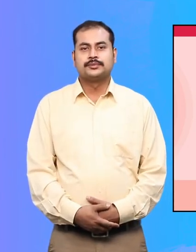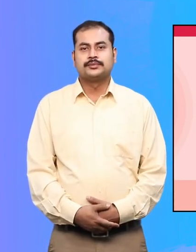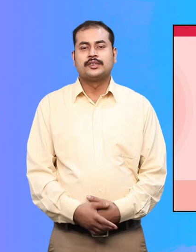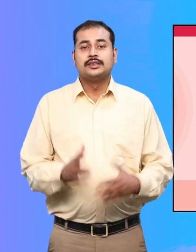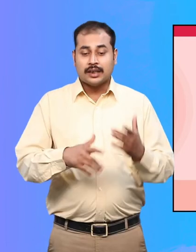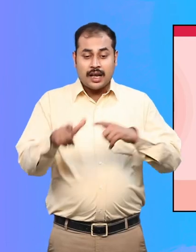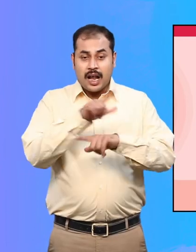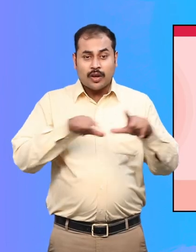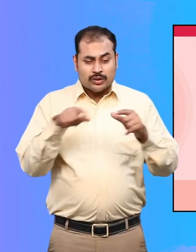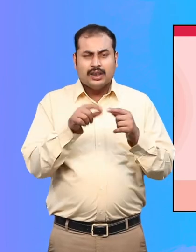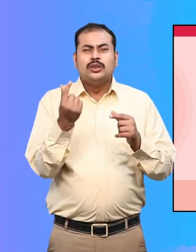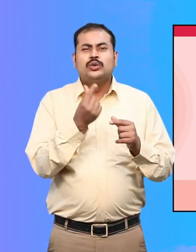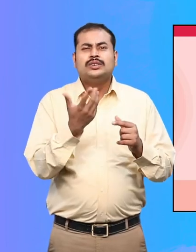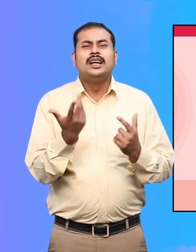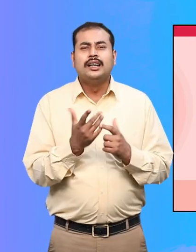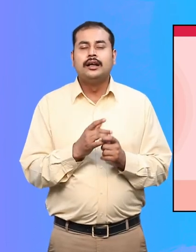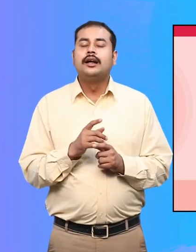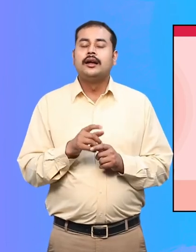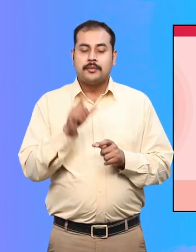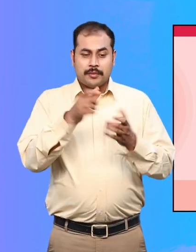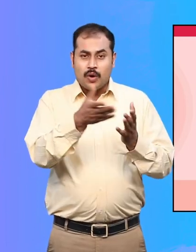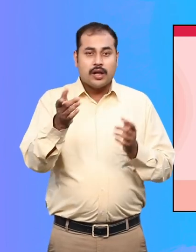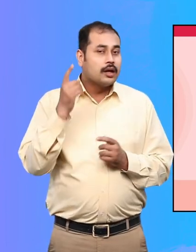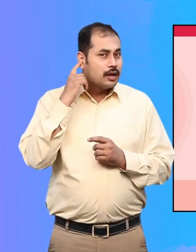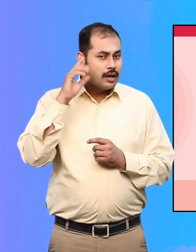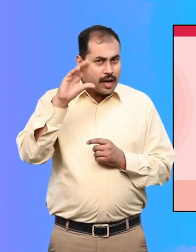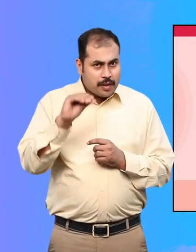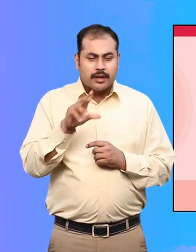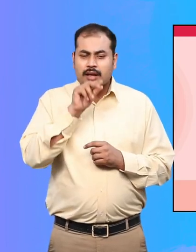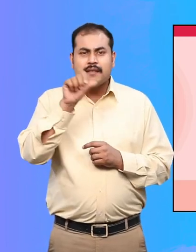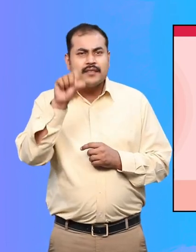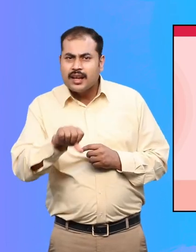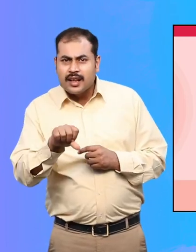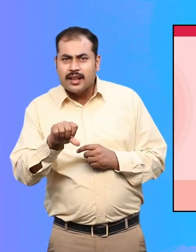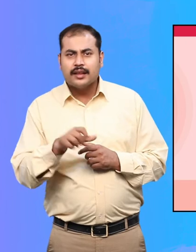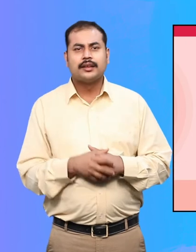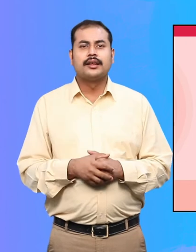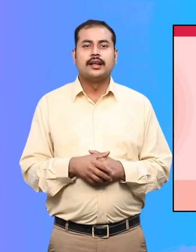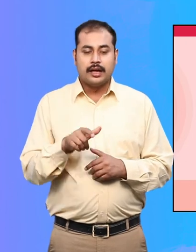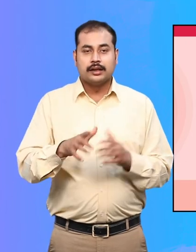Sign language is used by people who cannot hear or speak to express themselves.